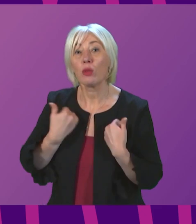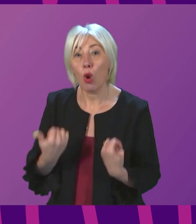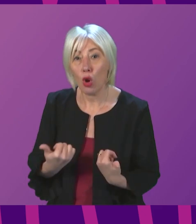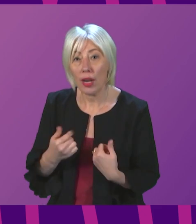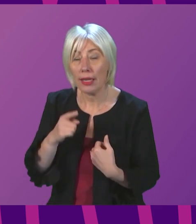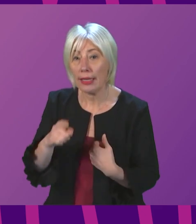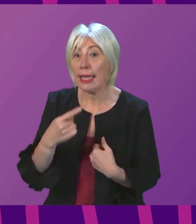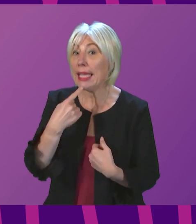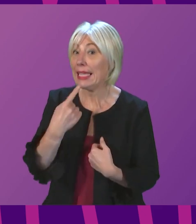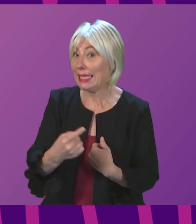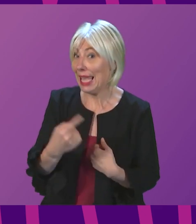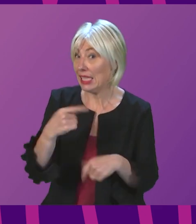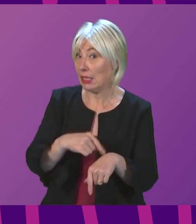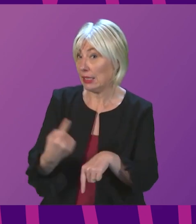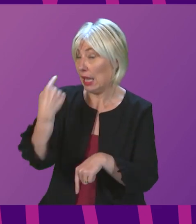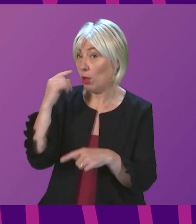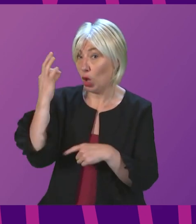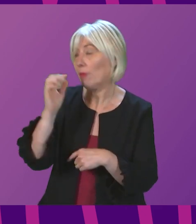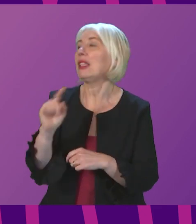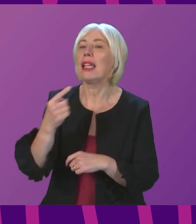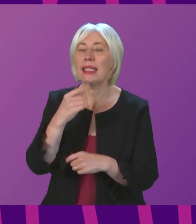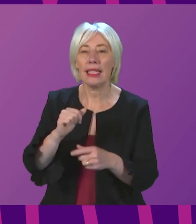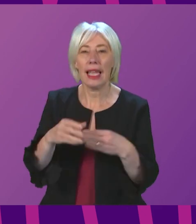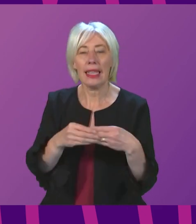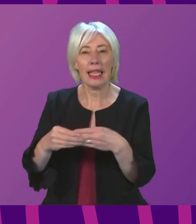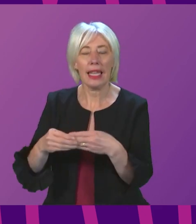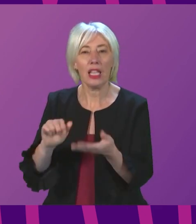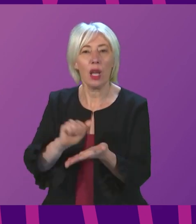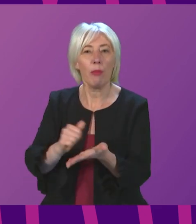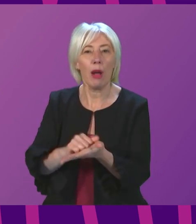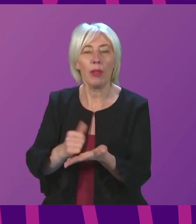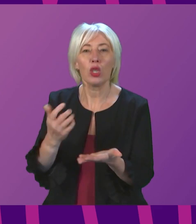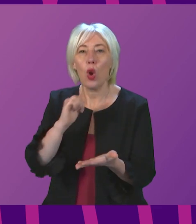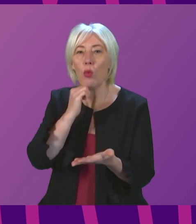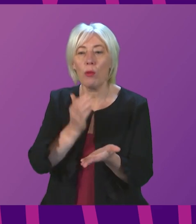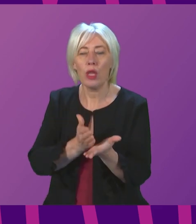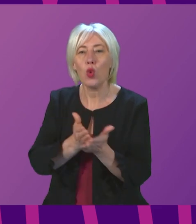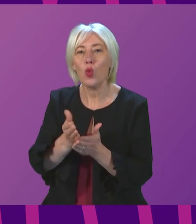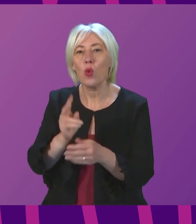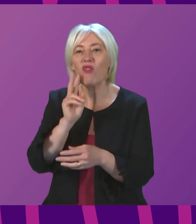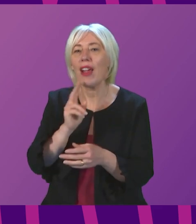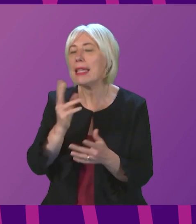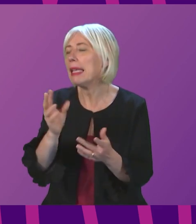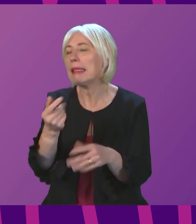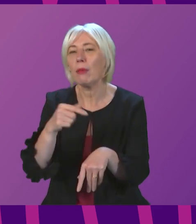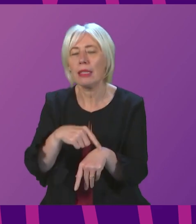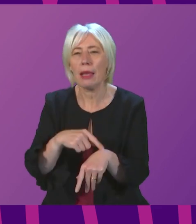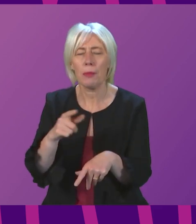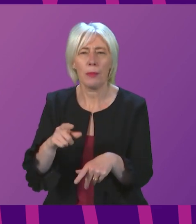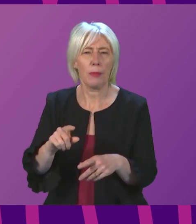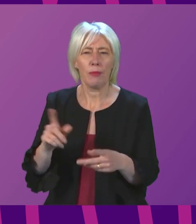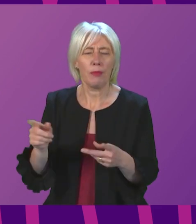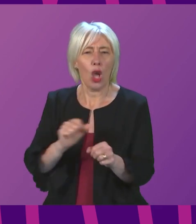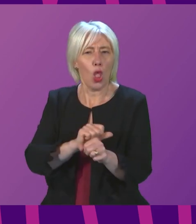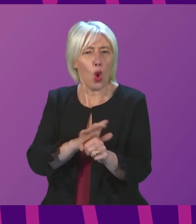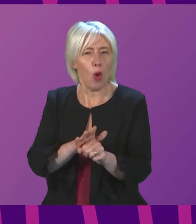going to quote what he said at the time. He said the guidance will be published in the course of Friday. The Cabinet Secretary for